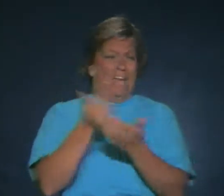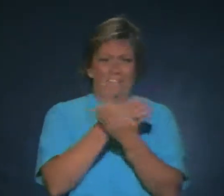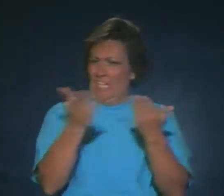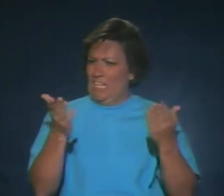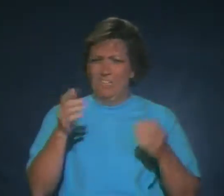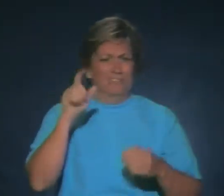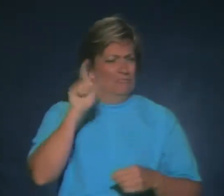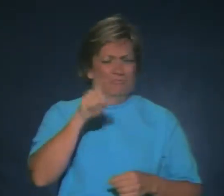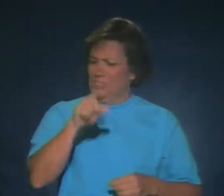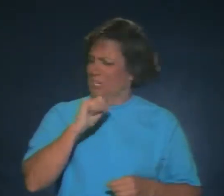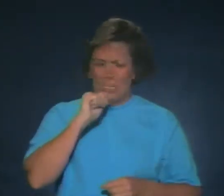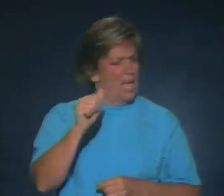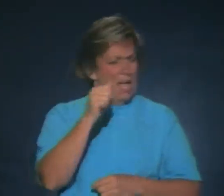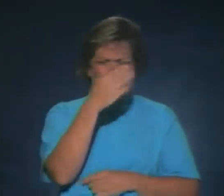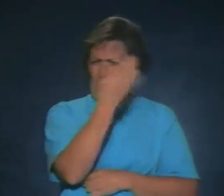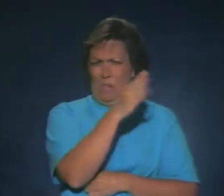Everything should not be blue.